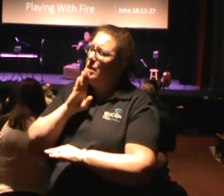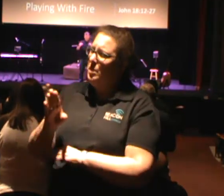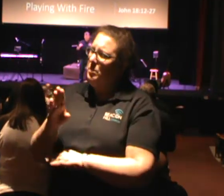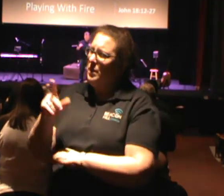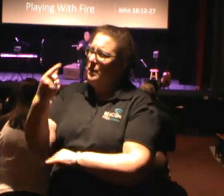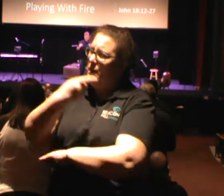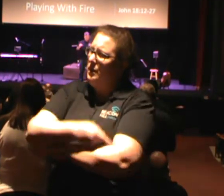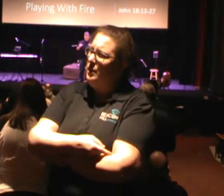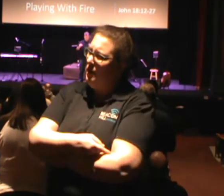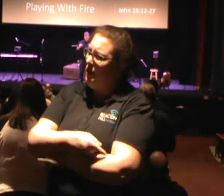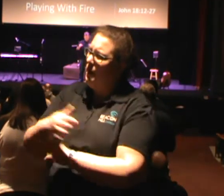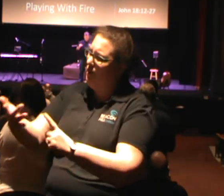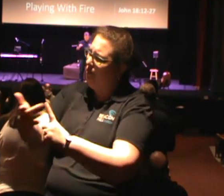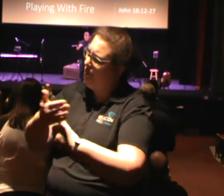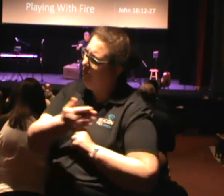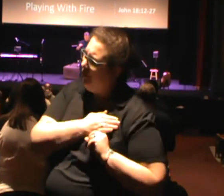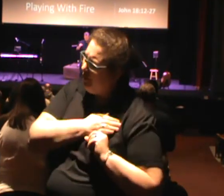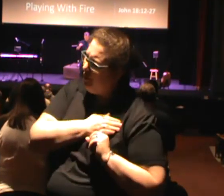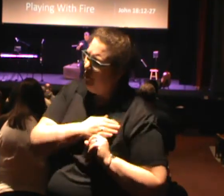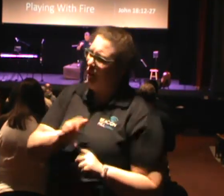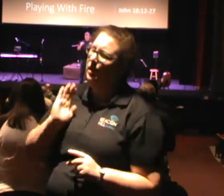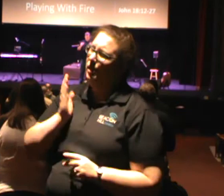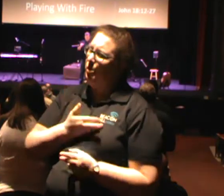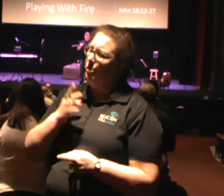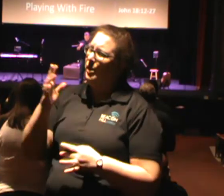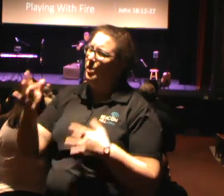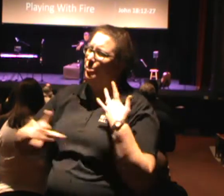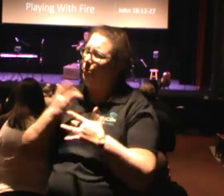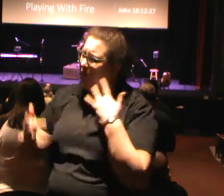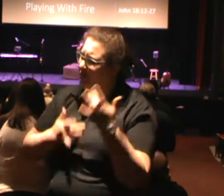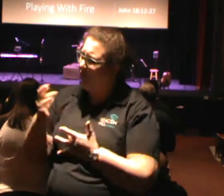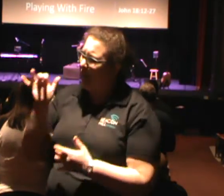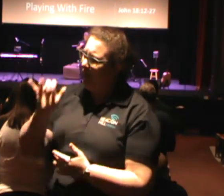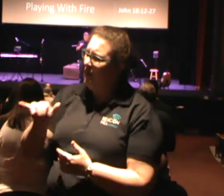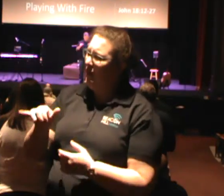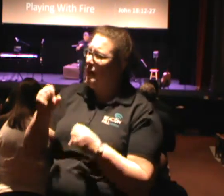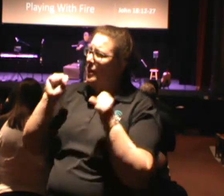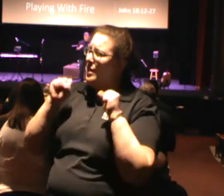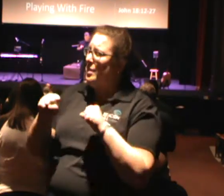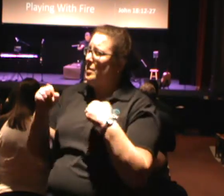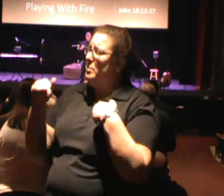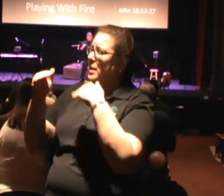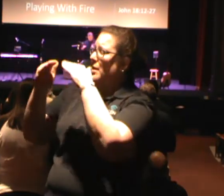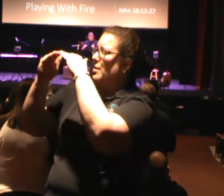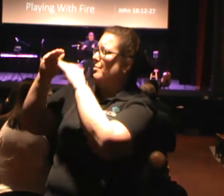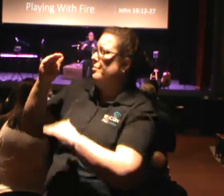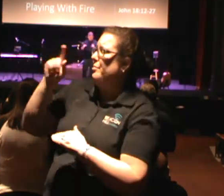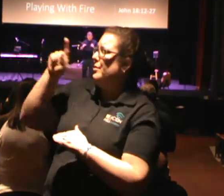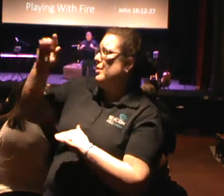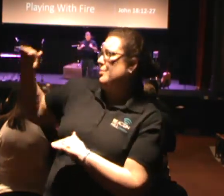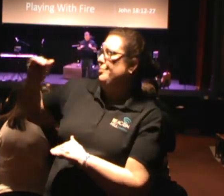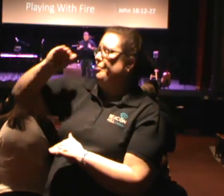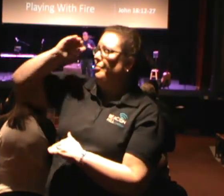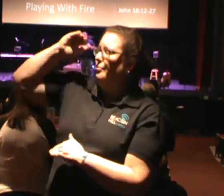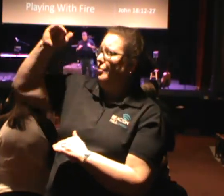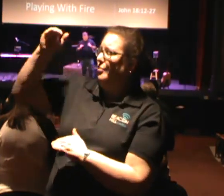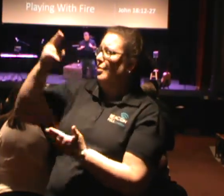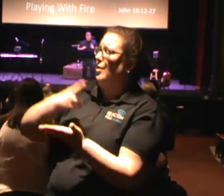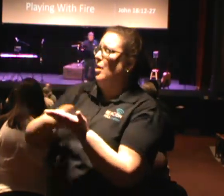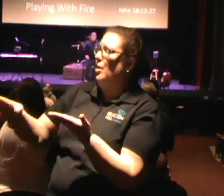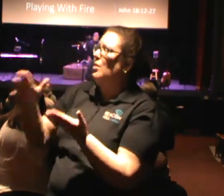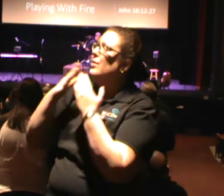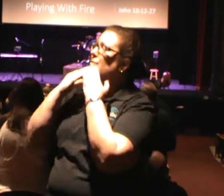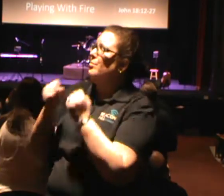rejoice in that. Lord, now may I decrease and you increase as I proclaim your word. In Jesus' holy and precious name, we praise you.